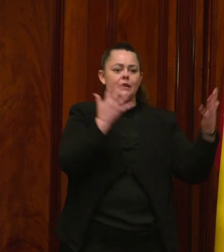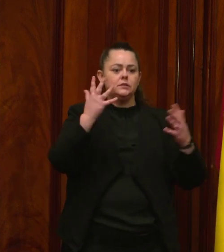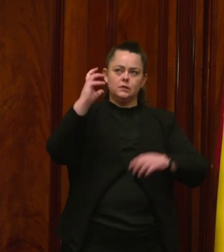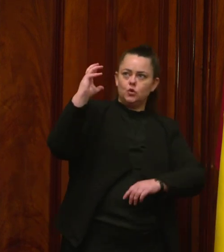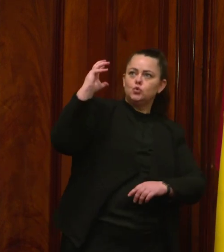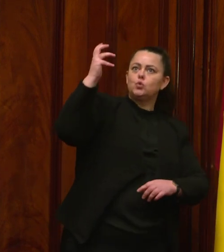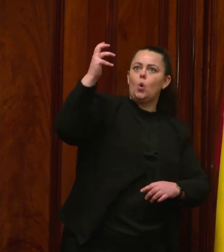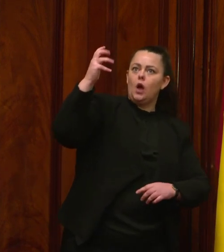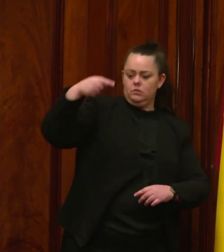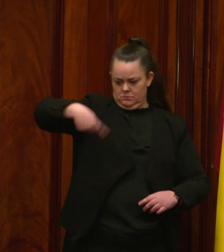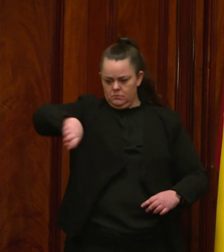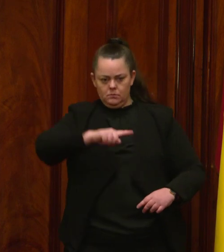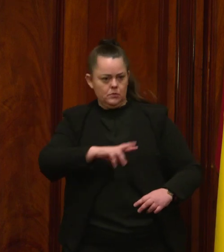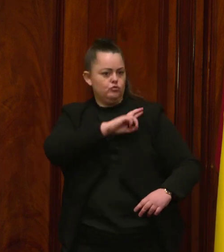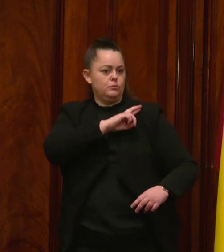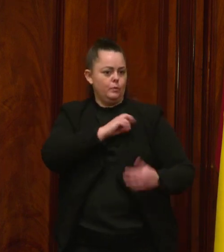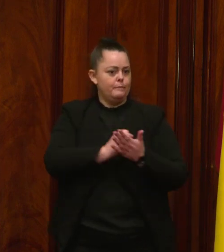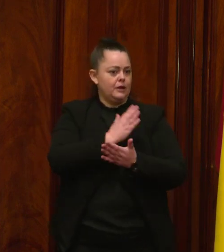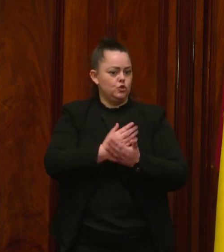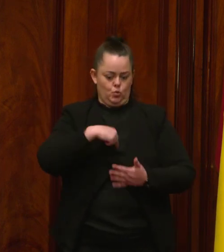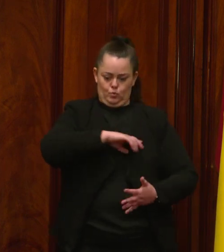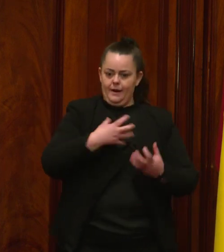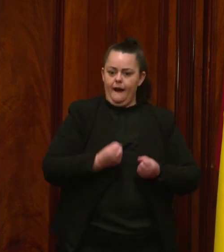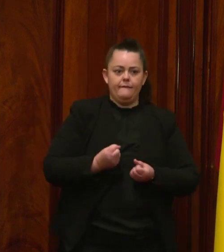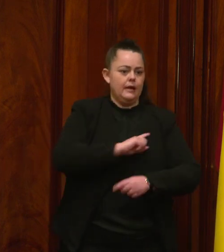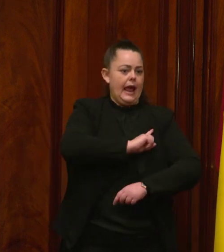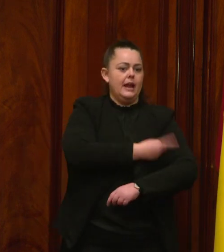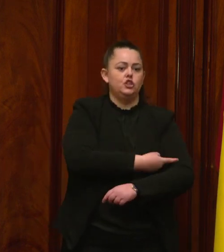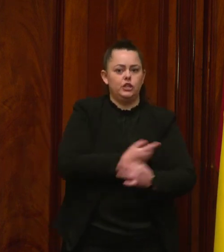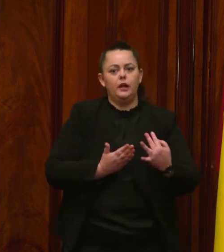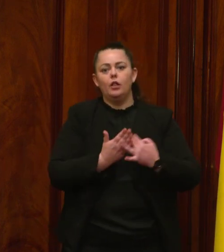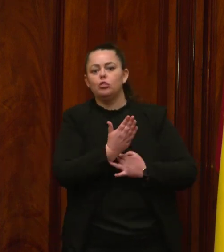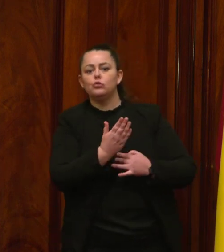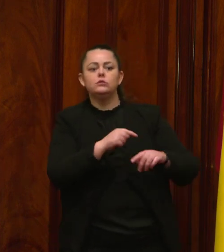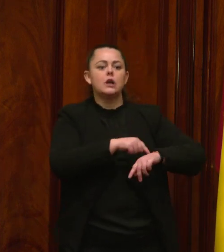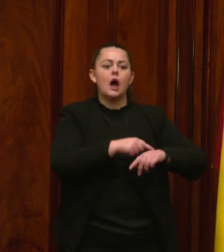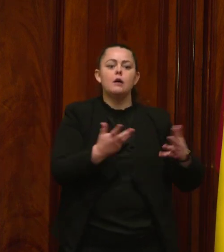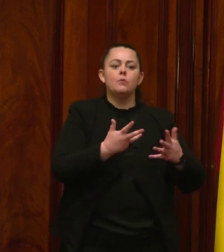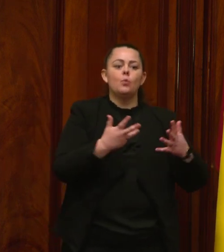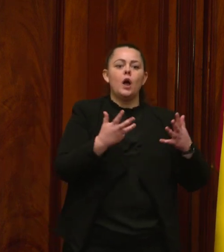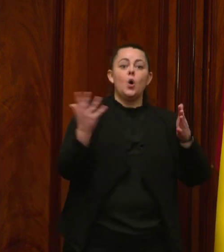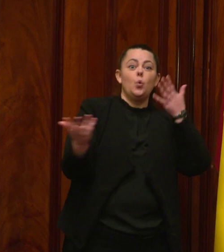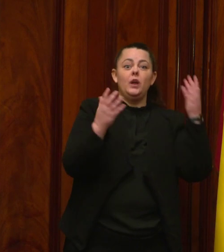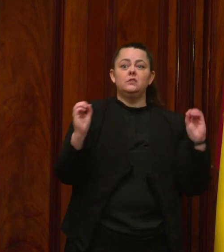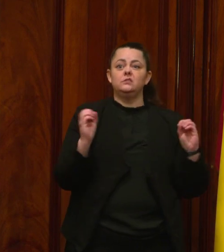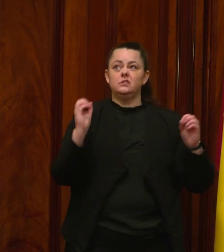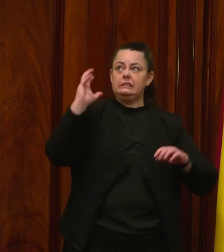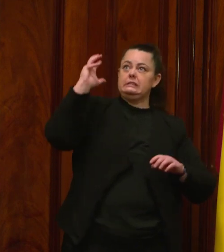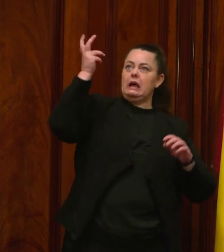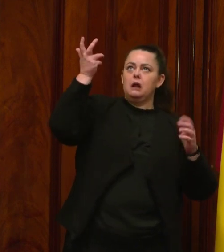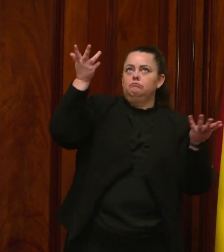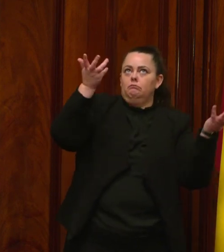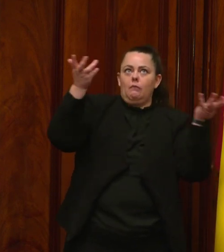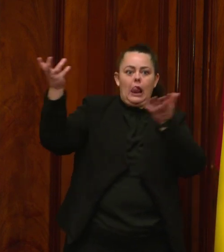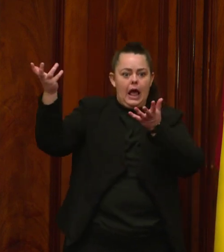is no wind or sun. This includes renewable storage solutions like pumped hydro and community batteries for rooftop solar.